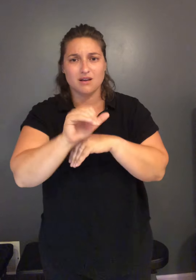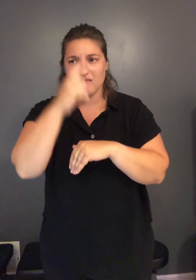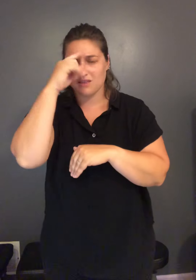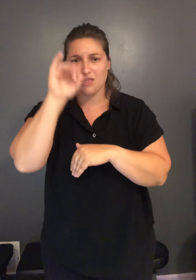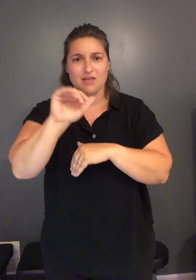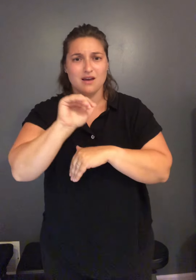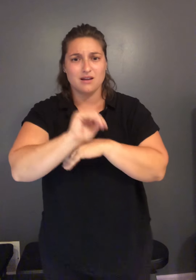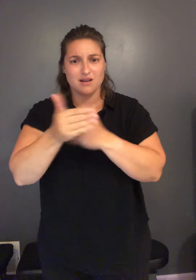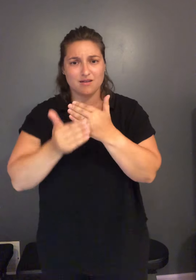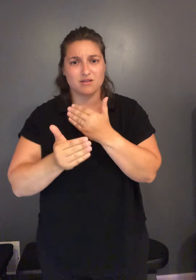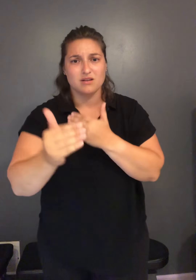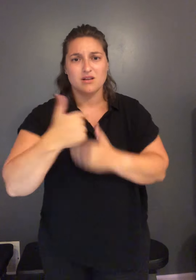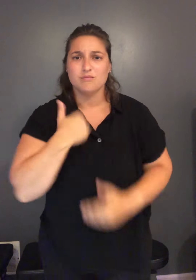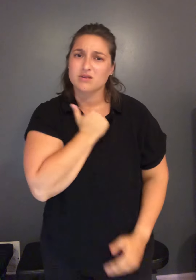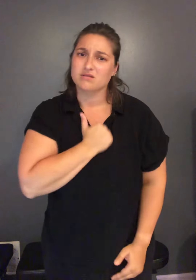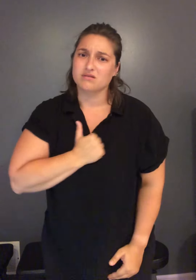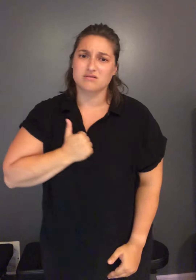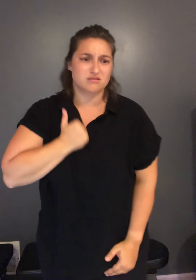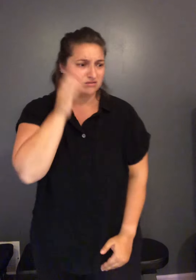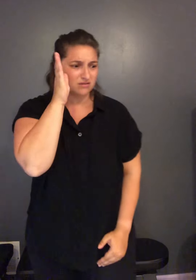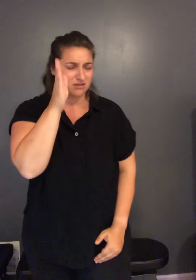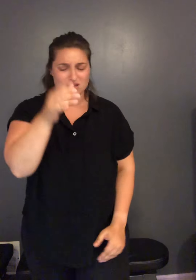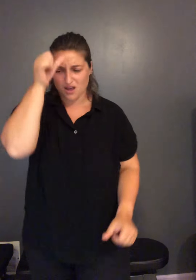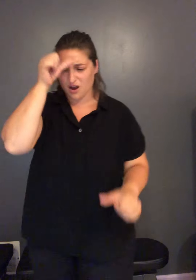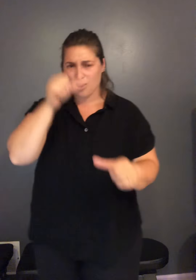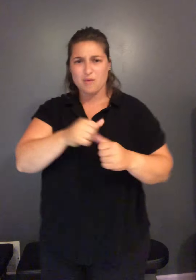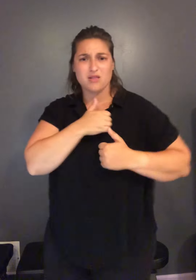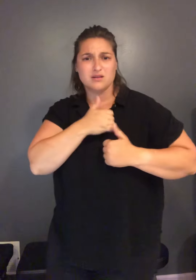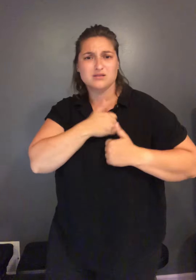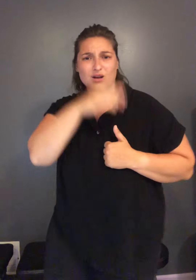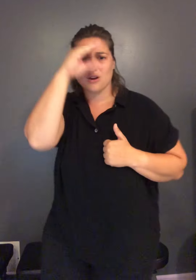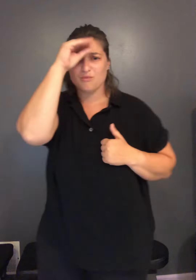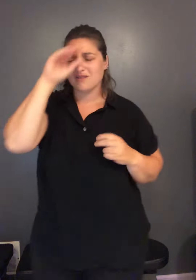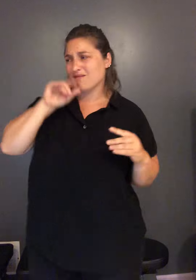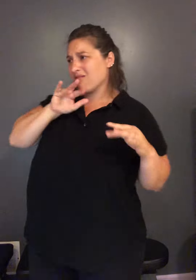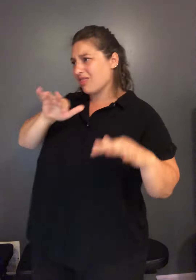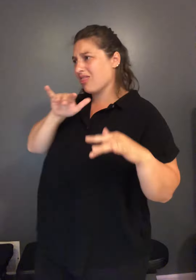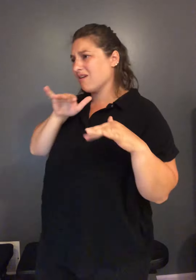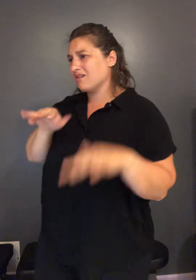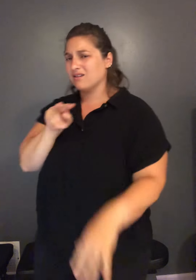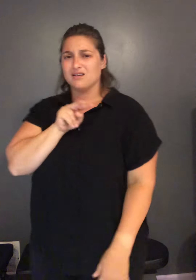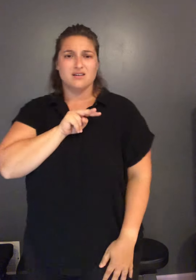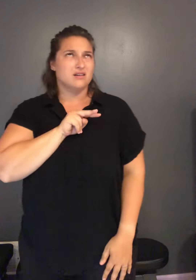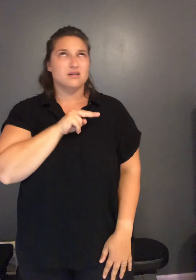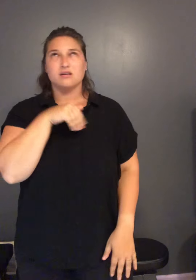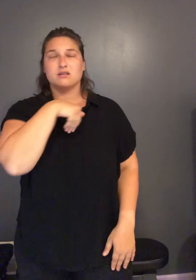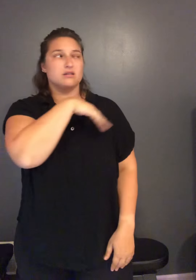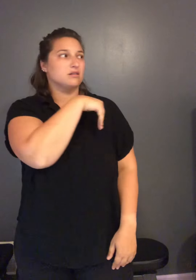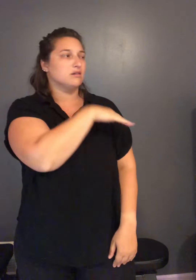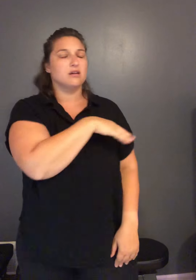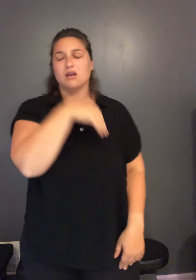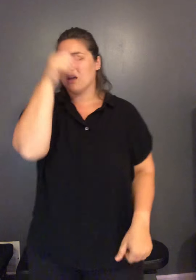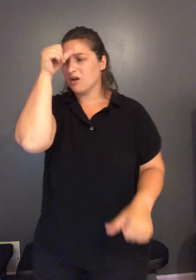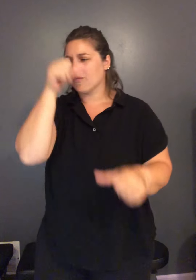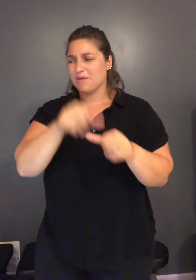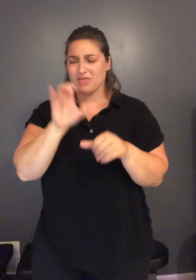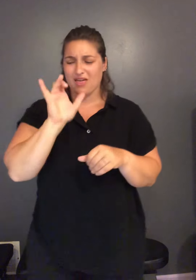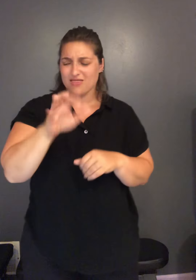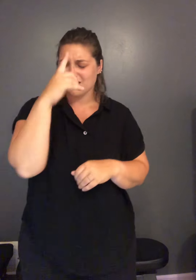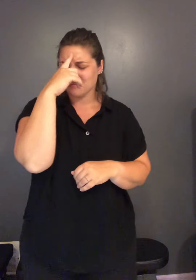night I just might forget that light over my face I remember those salty boys to tread over themselves who were all raised I remember that dream